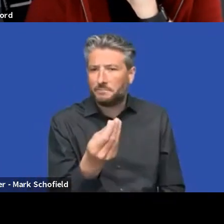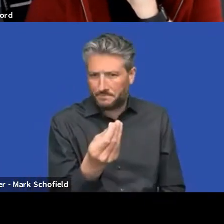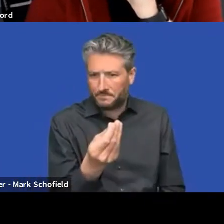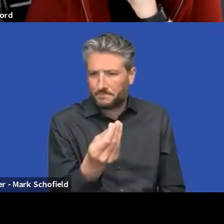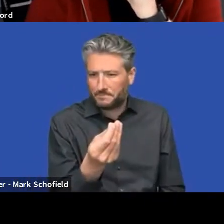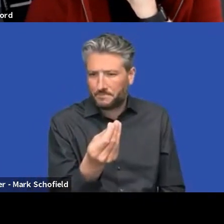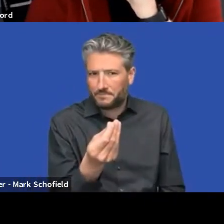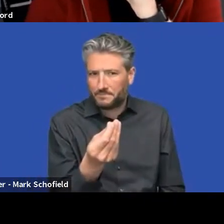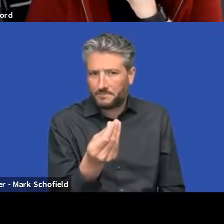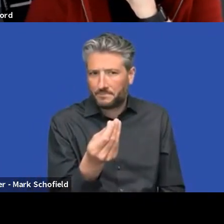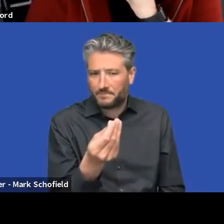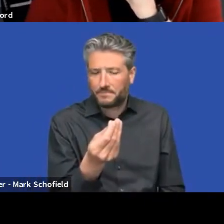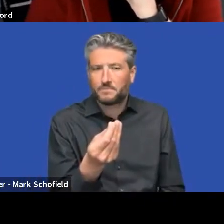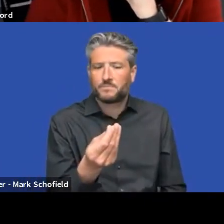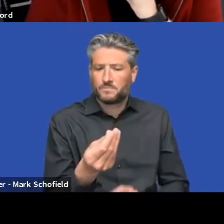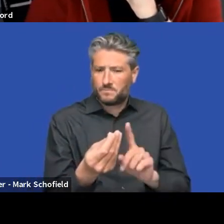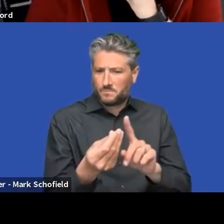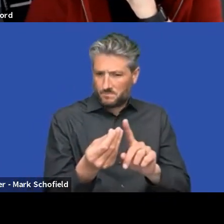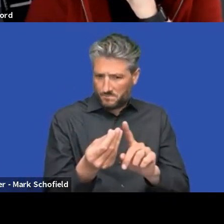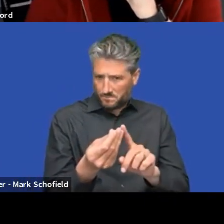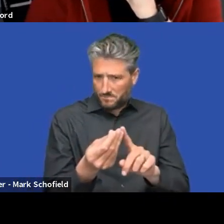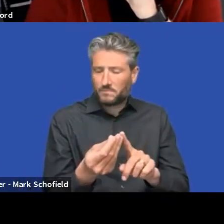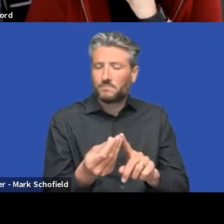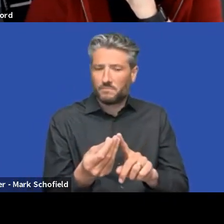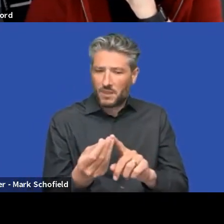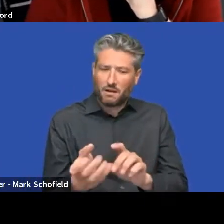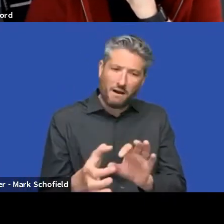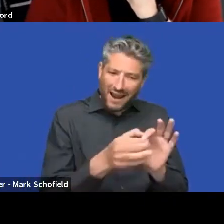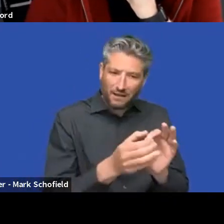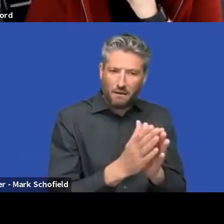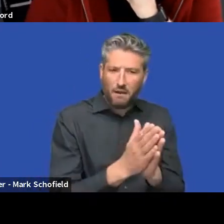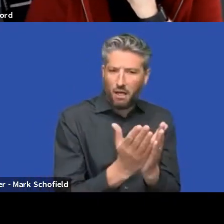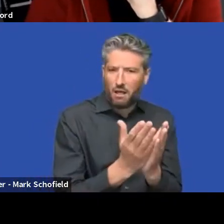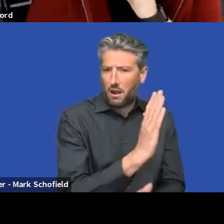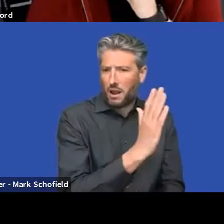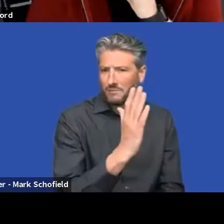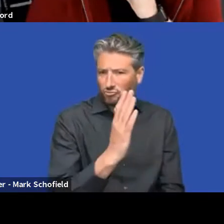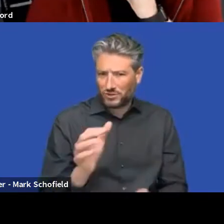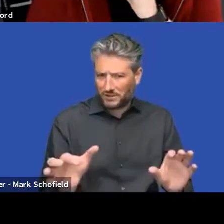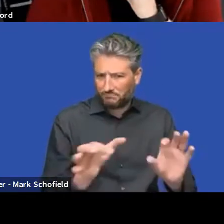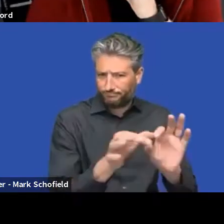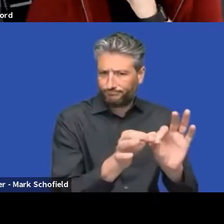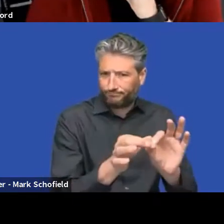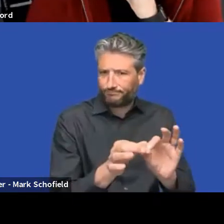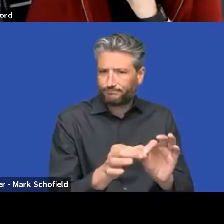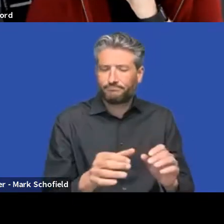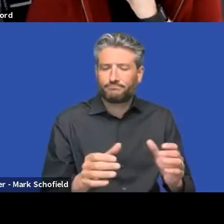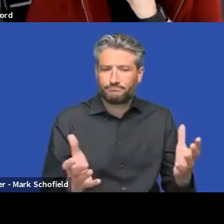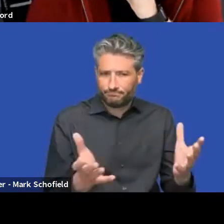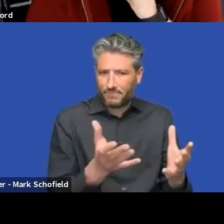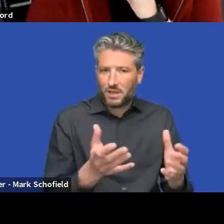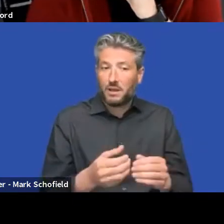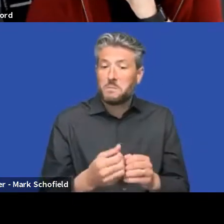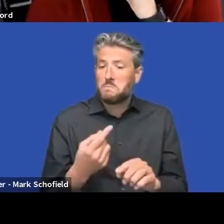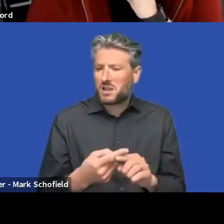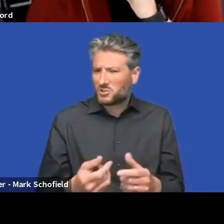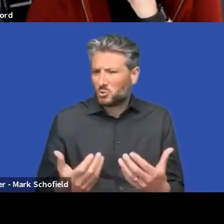a media item from the library. But the current one we have today also holds a remove button and an edit button and